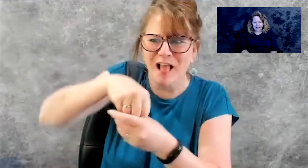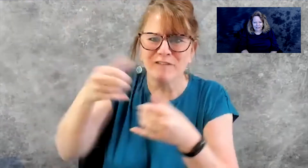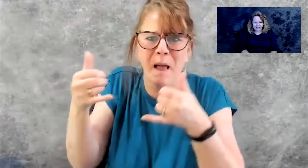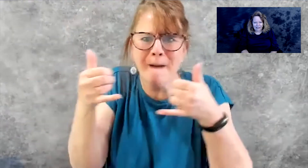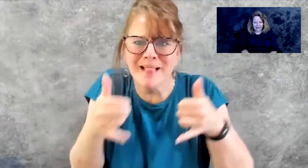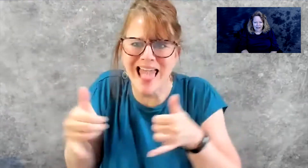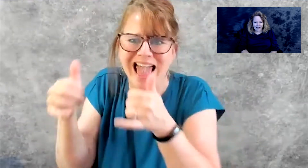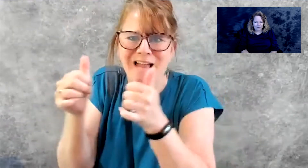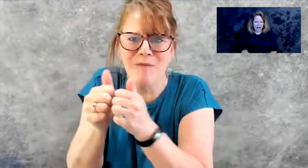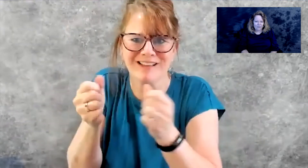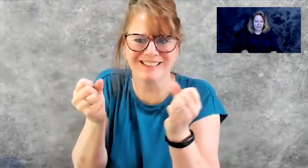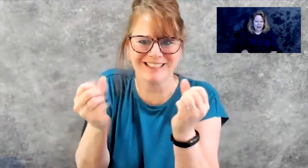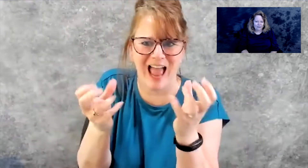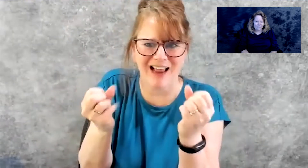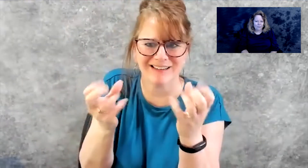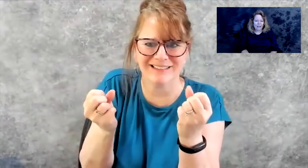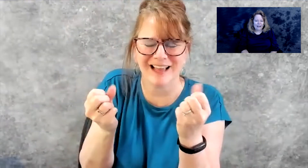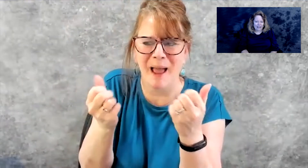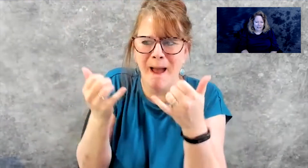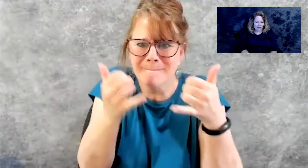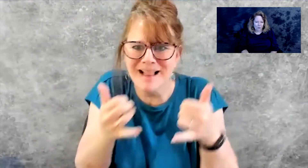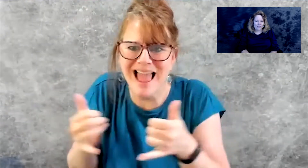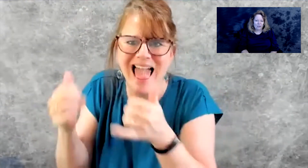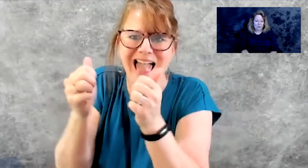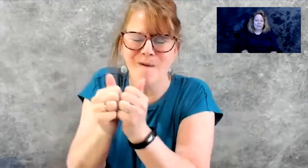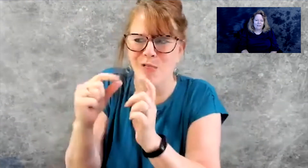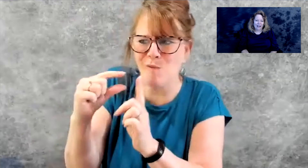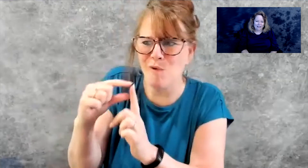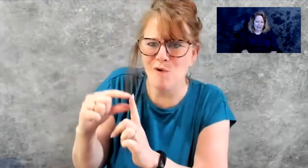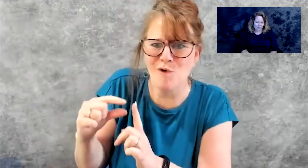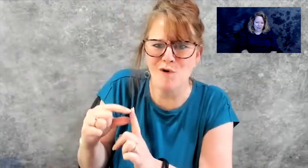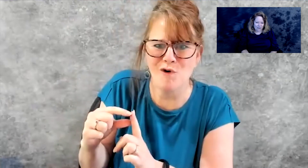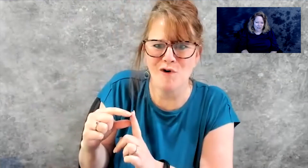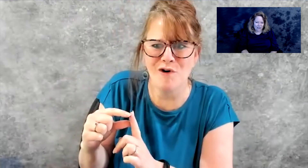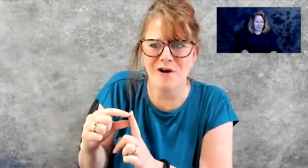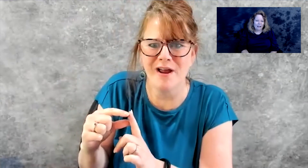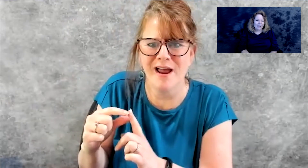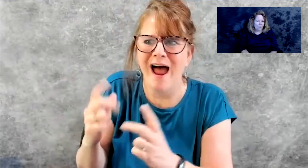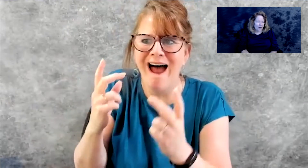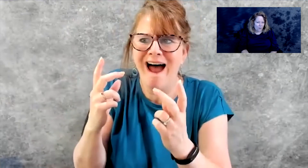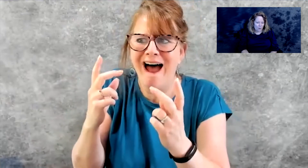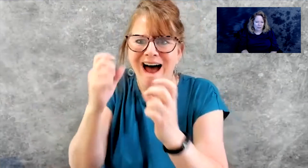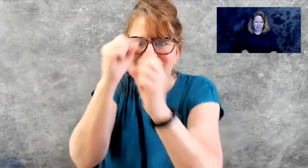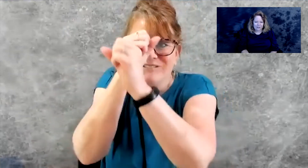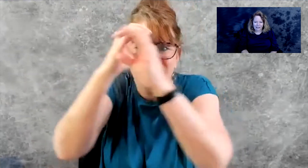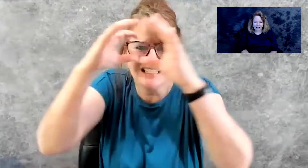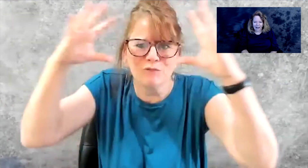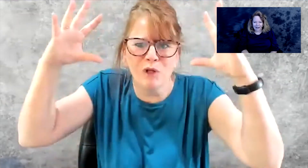involve a lot of playing with the use of sign language, playing with words, and